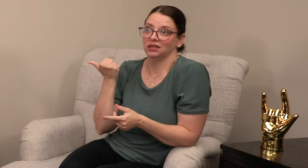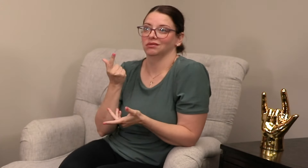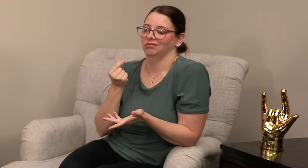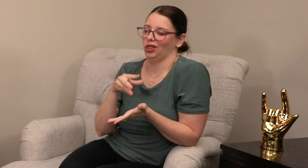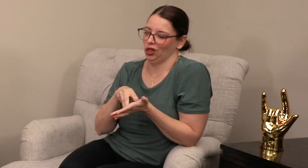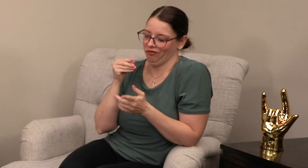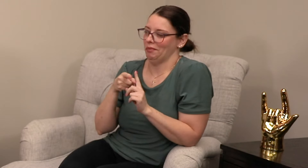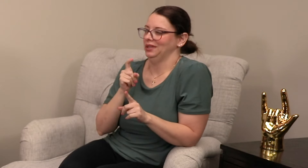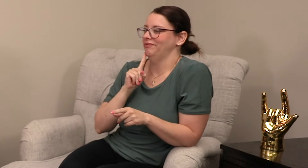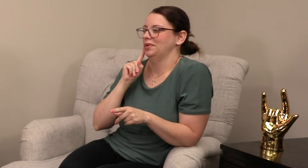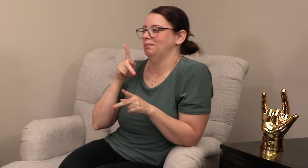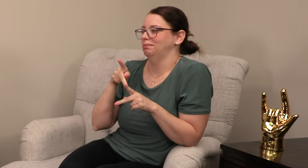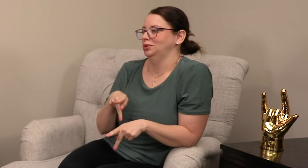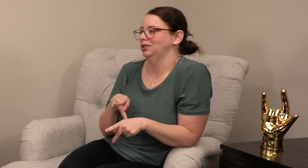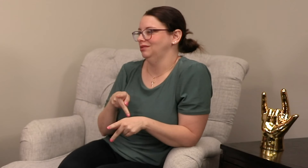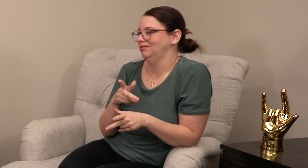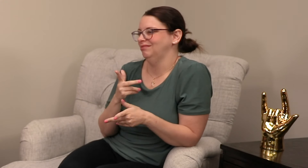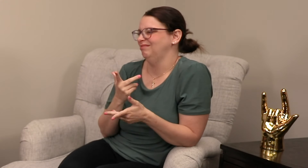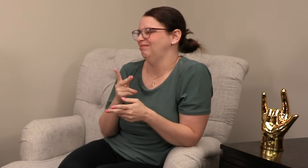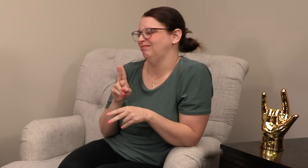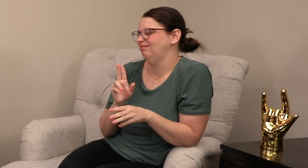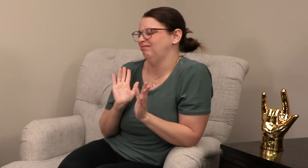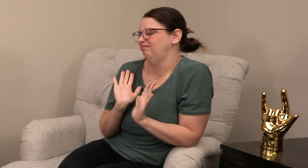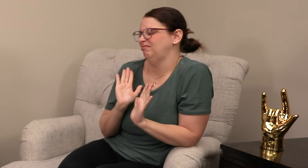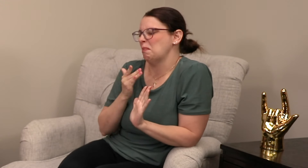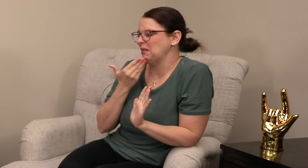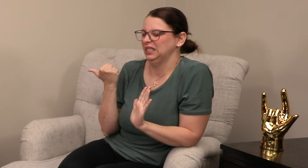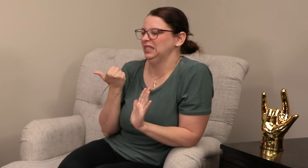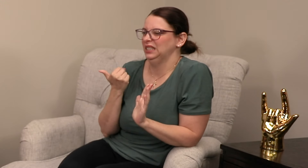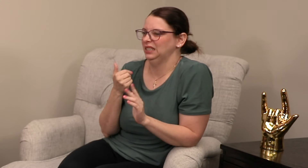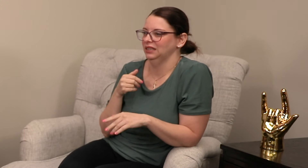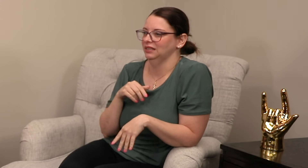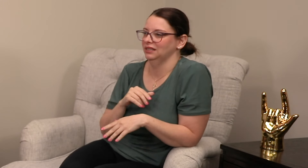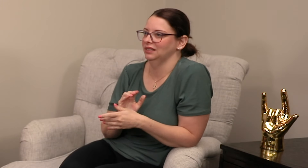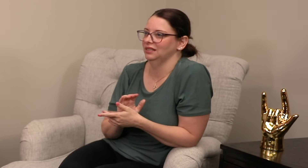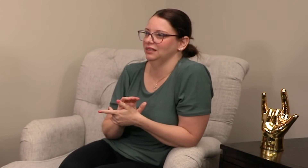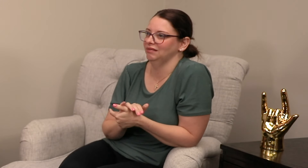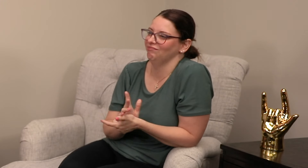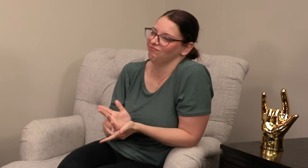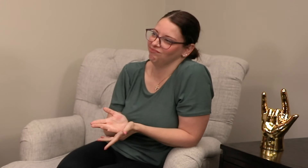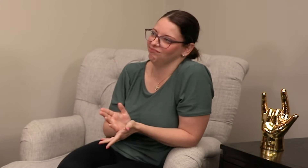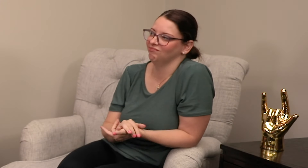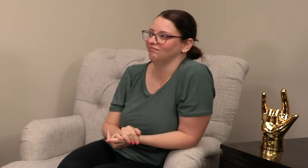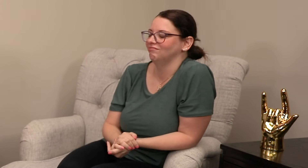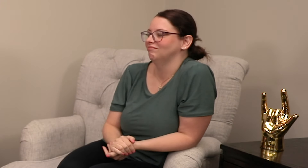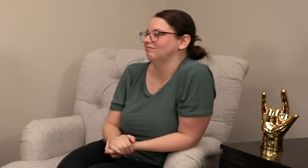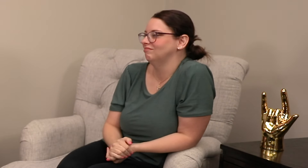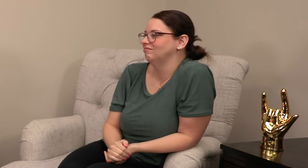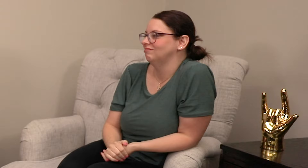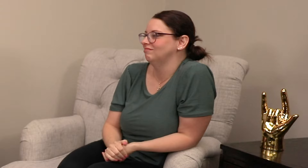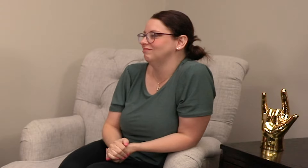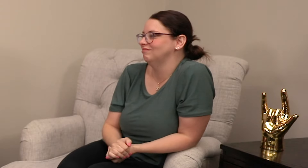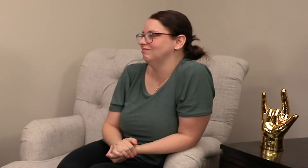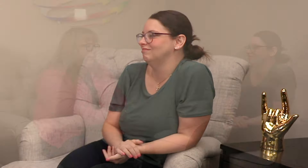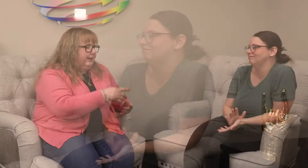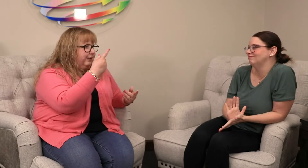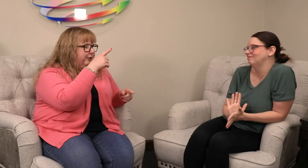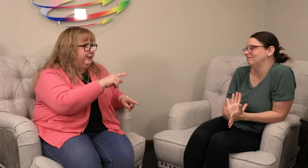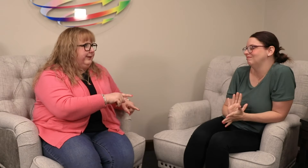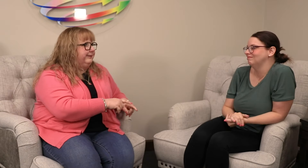but for their personal expression, that's fine as long as they've learned from a deaf person. But I mean, learning from a deaf person is obviously the best. Agreed.